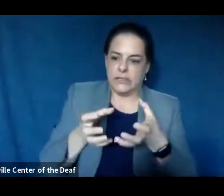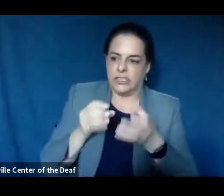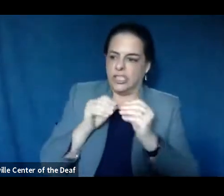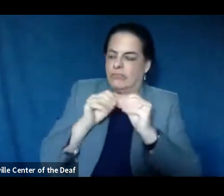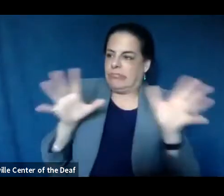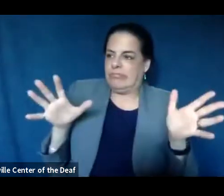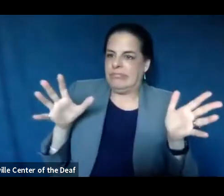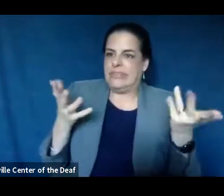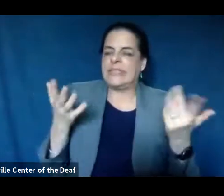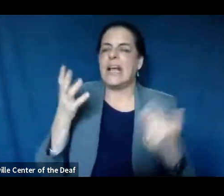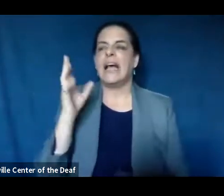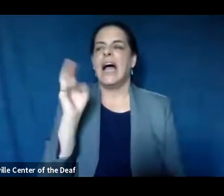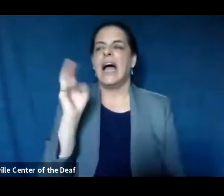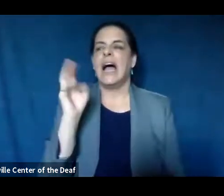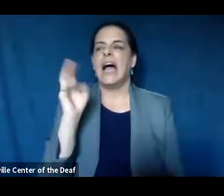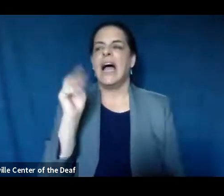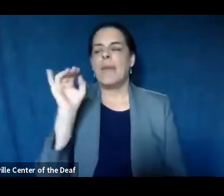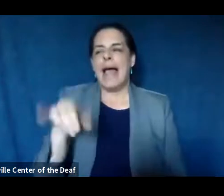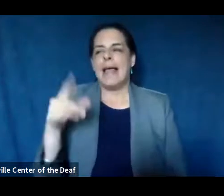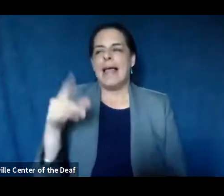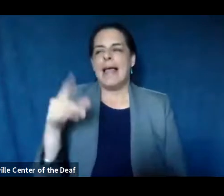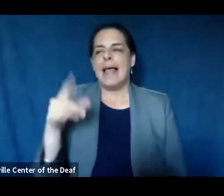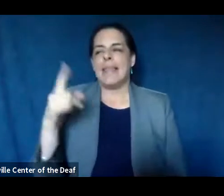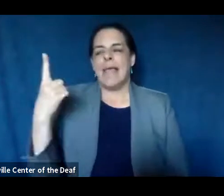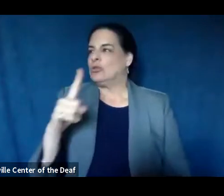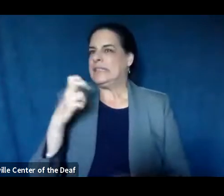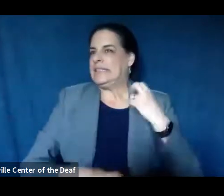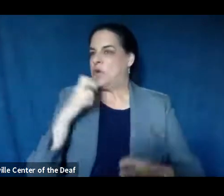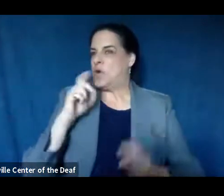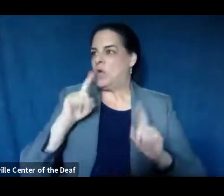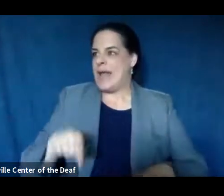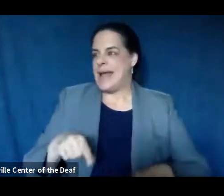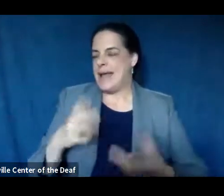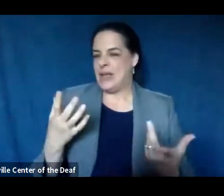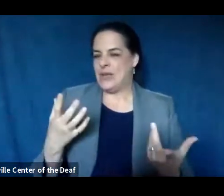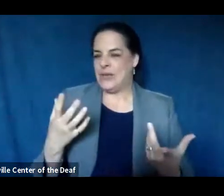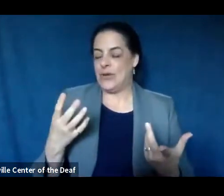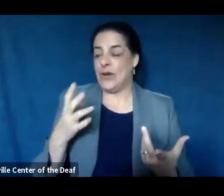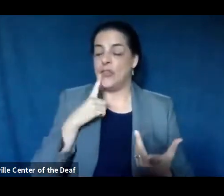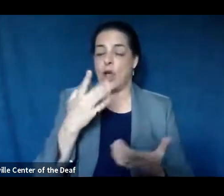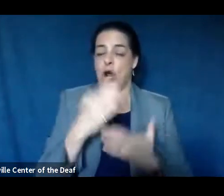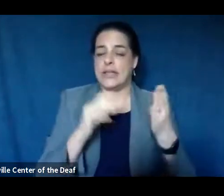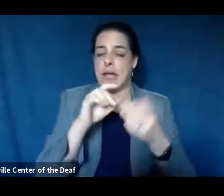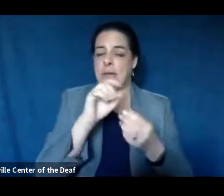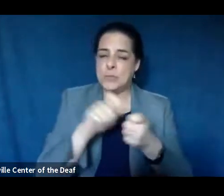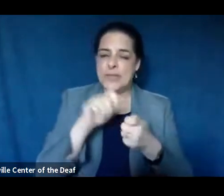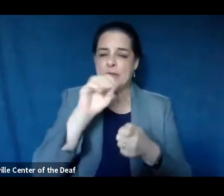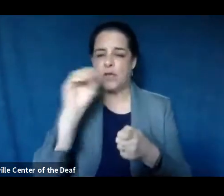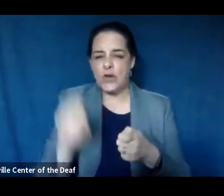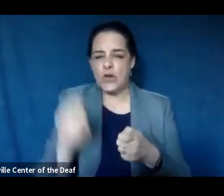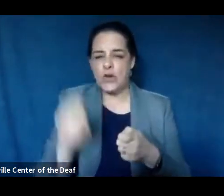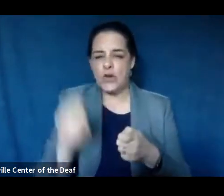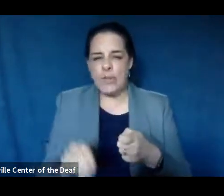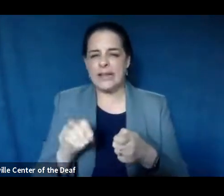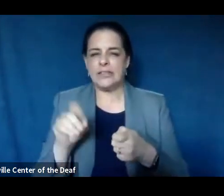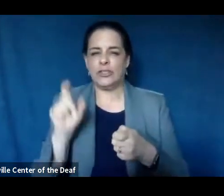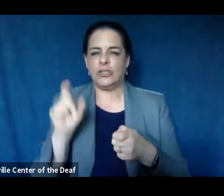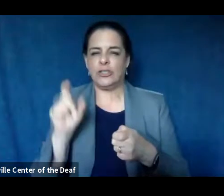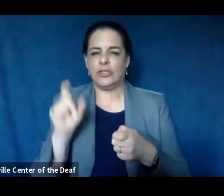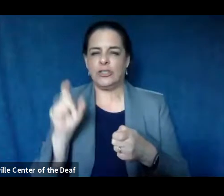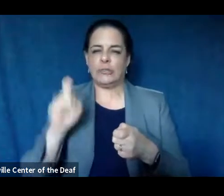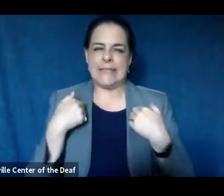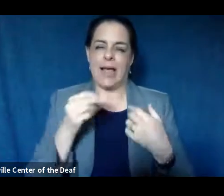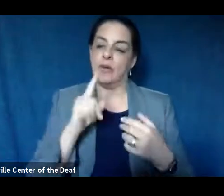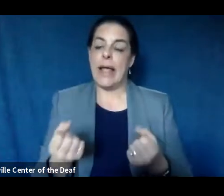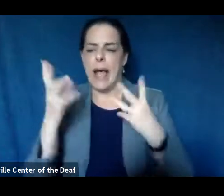Um, I think that one's really difficult at this point. Um, there's a certain percentages that you need to be at and, um, of how many